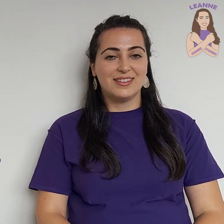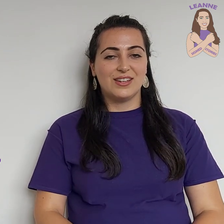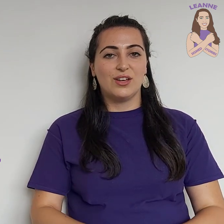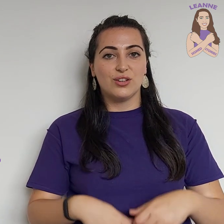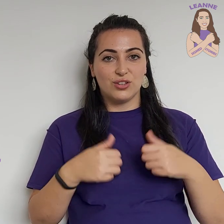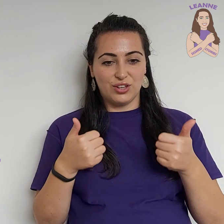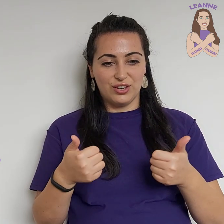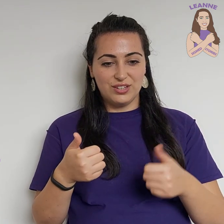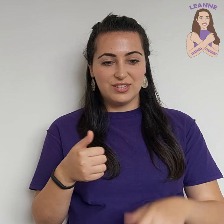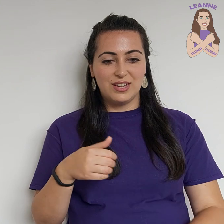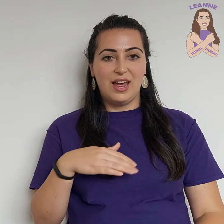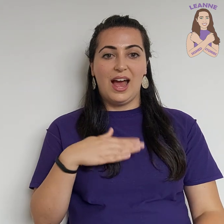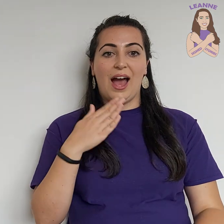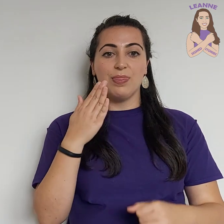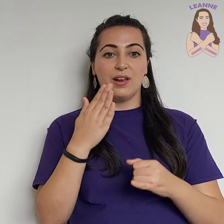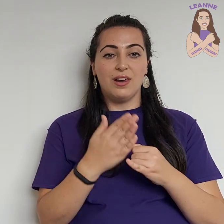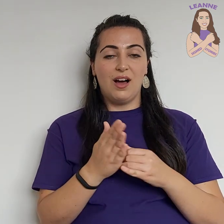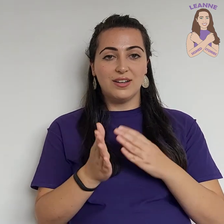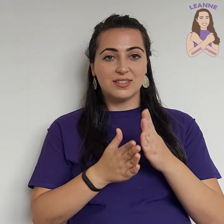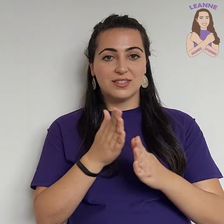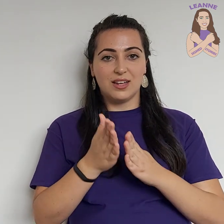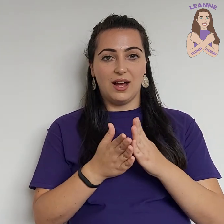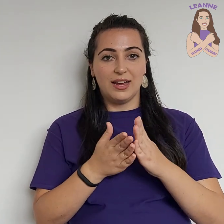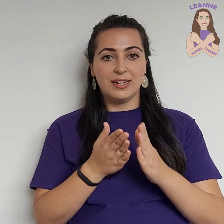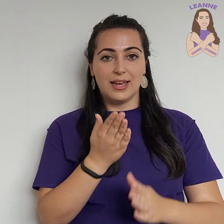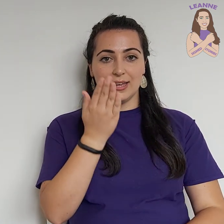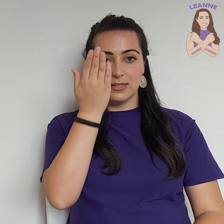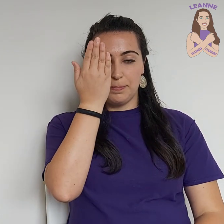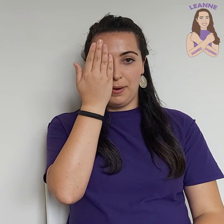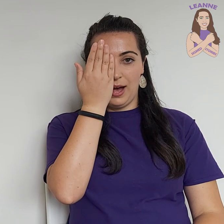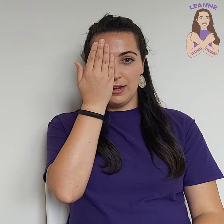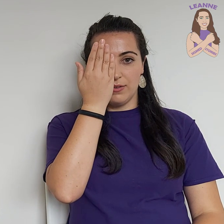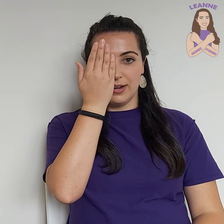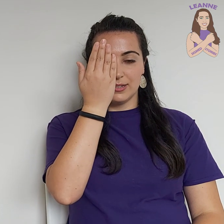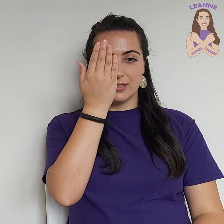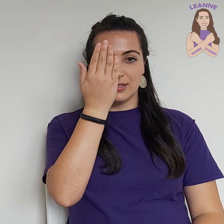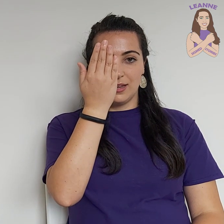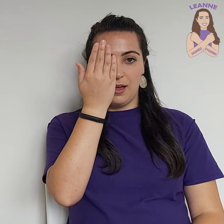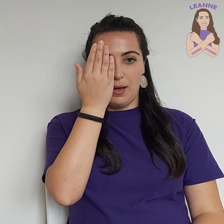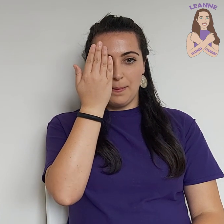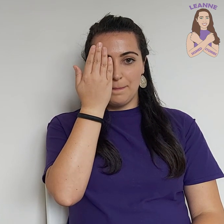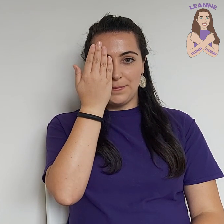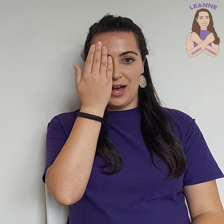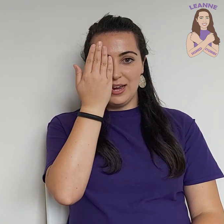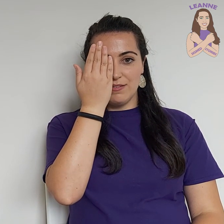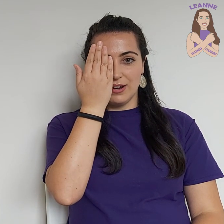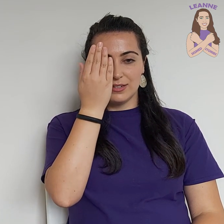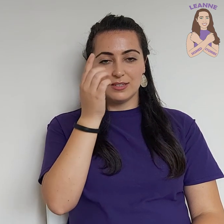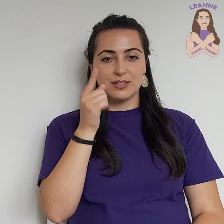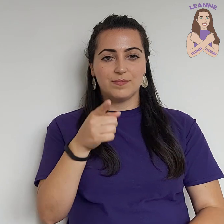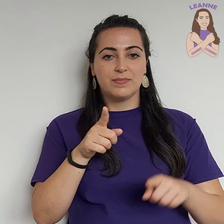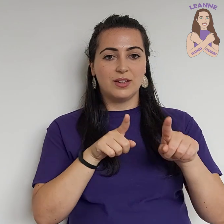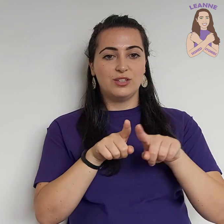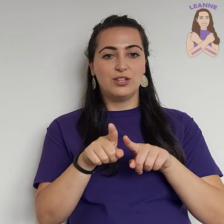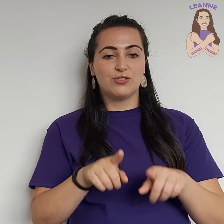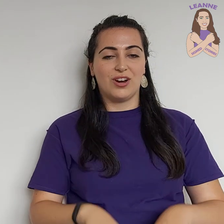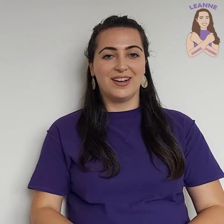Good. And the last sign is pirate. Pirate. You try.